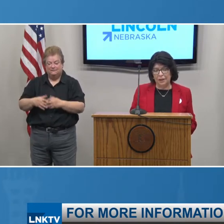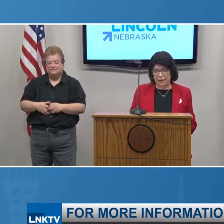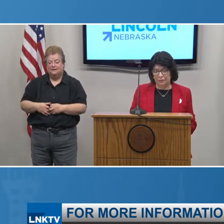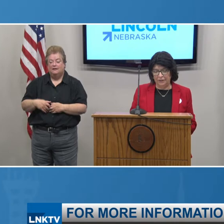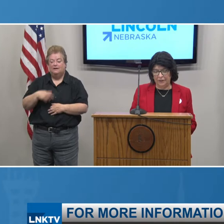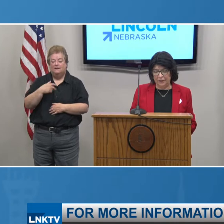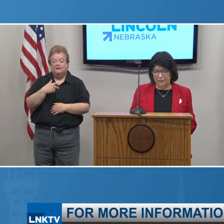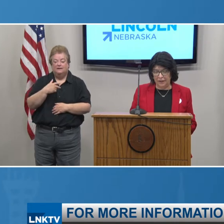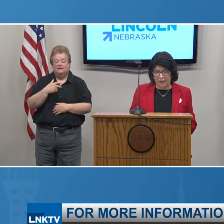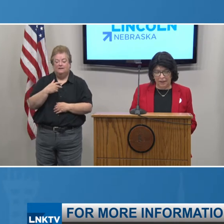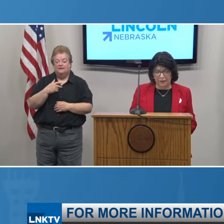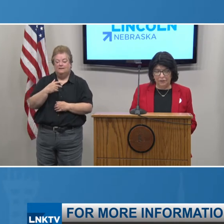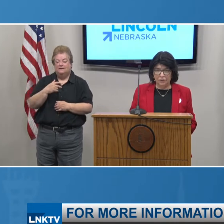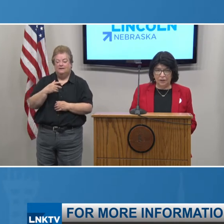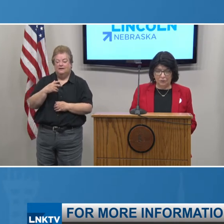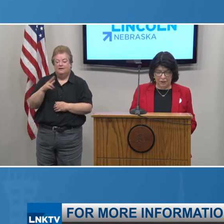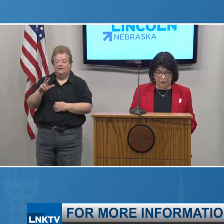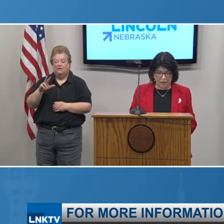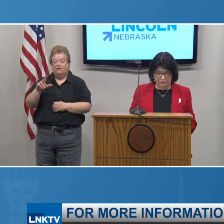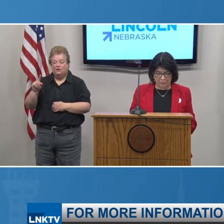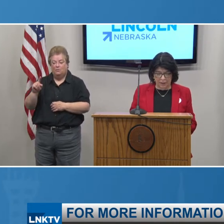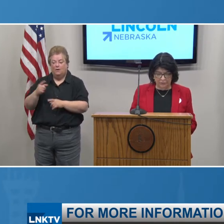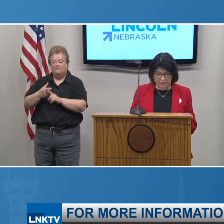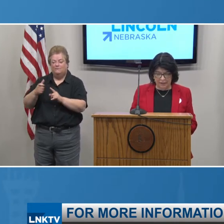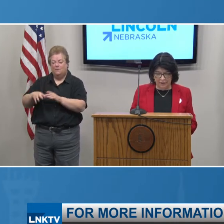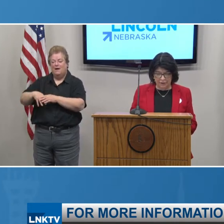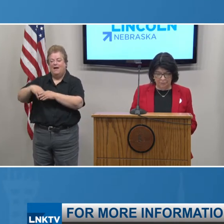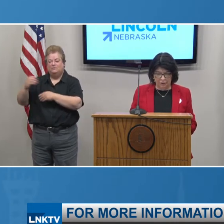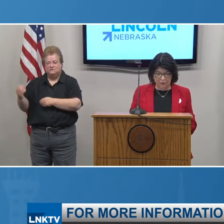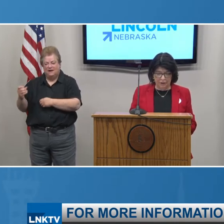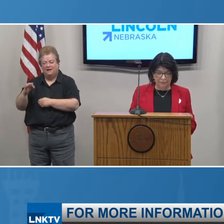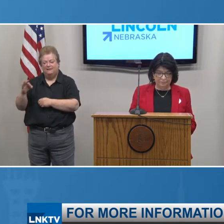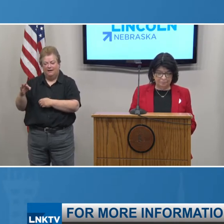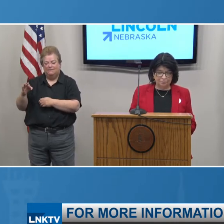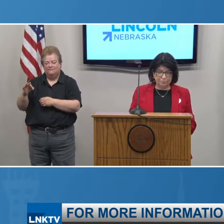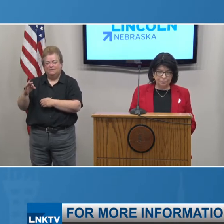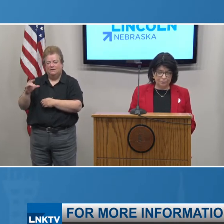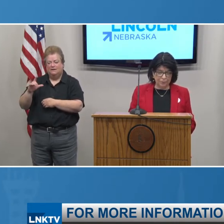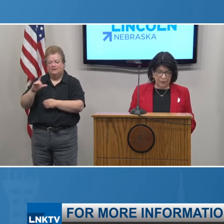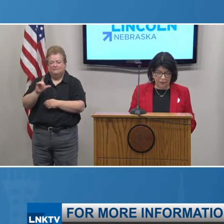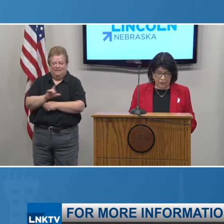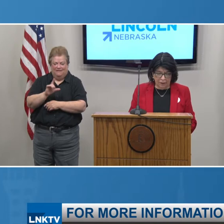Lancaster County residents and 31 are from outside our community.